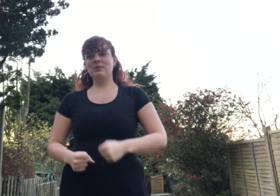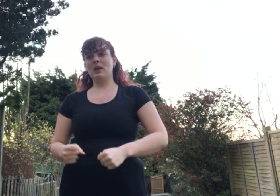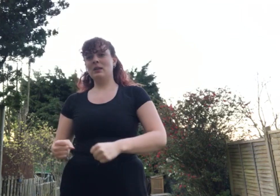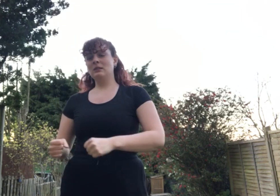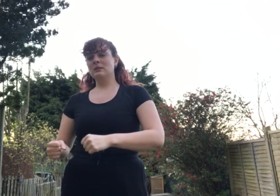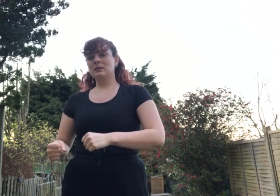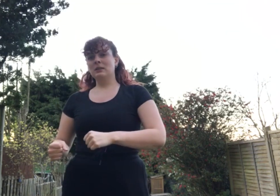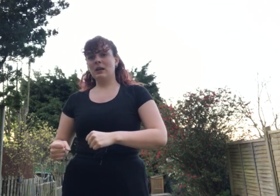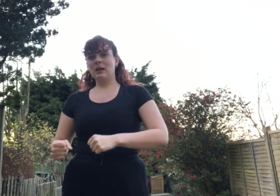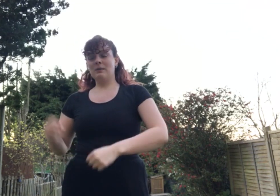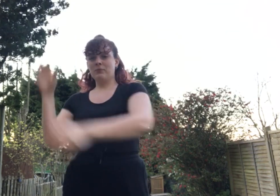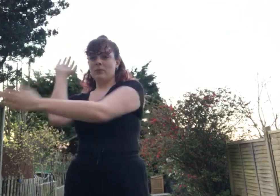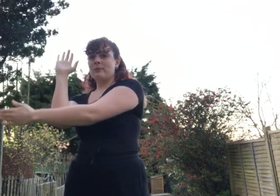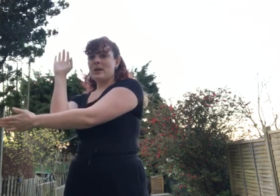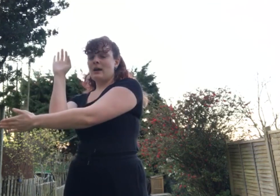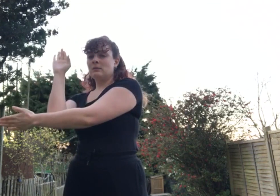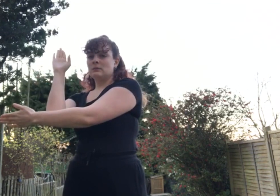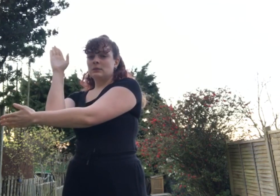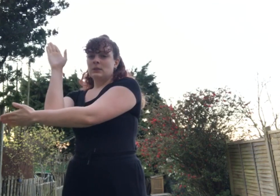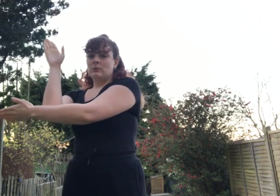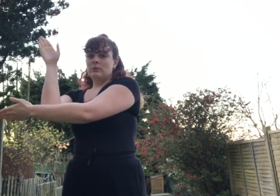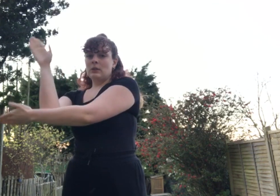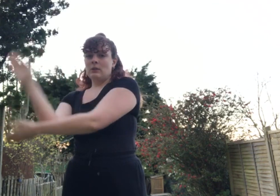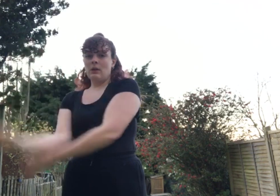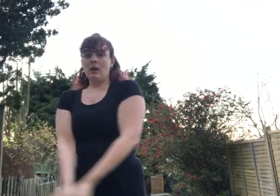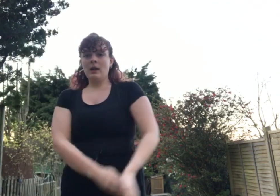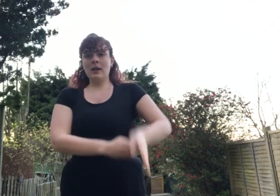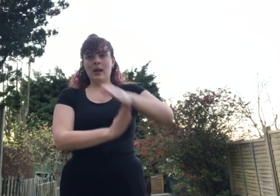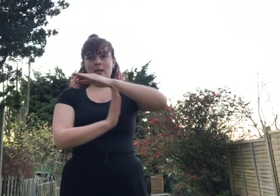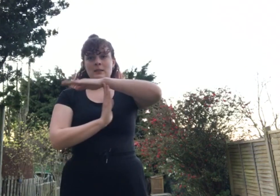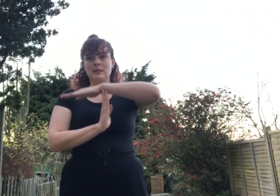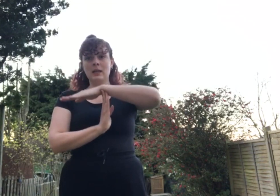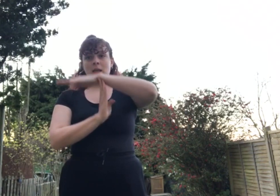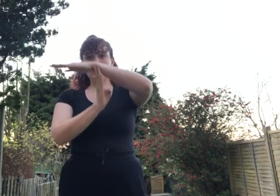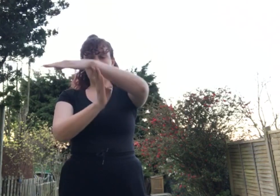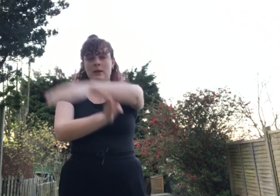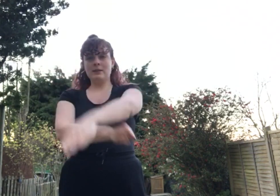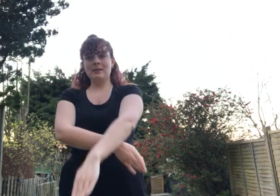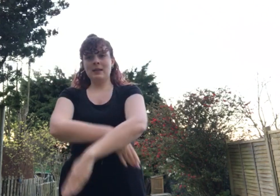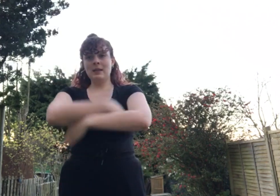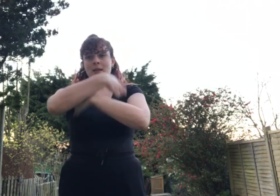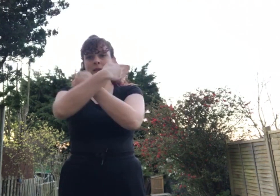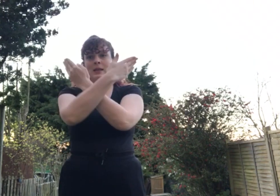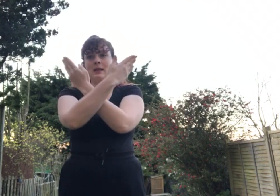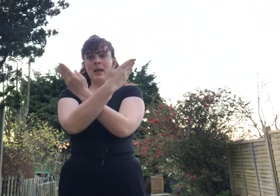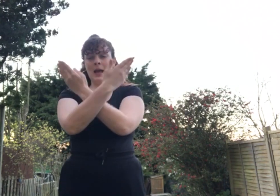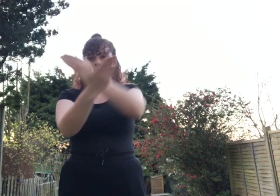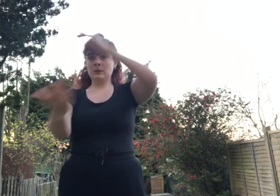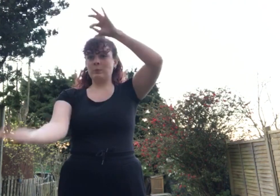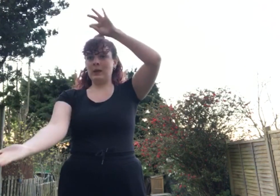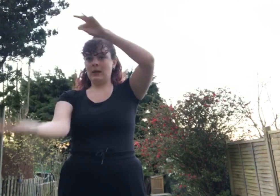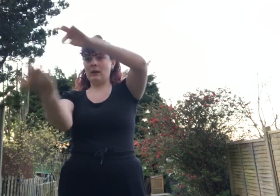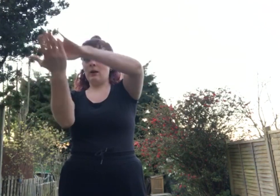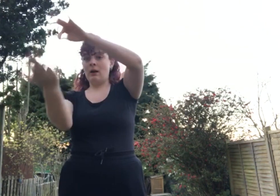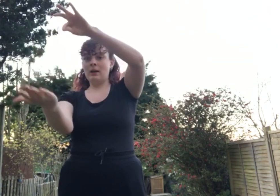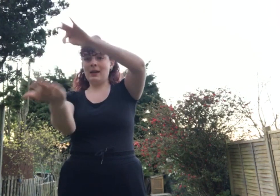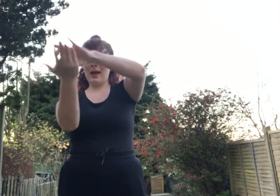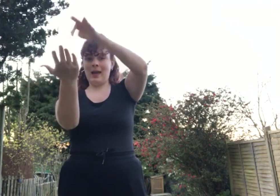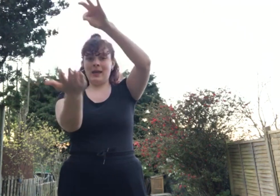we've done, from the L, we've done I, S, T, I, C, E, X, P, I, A,